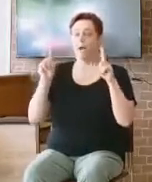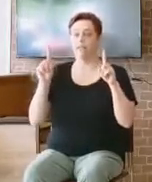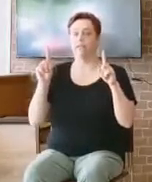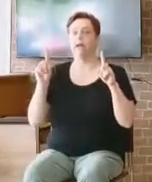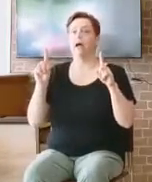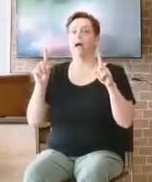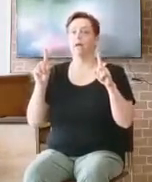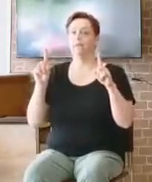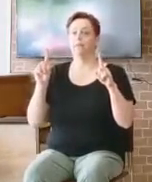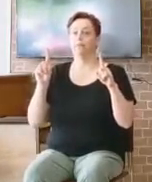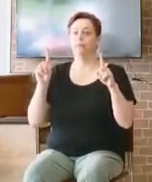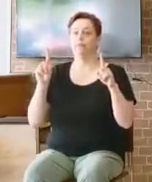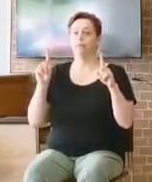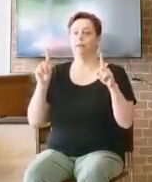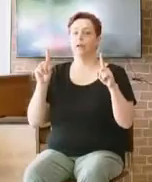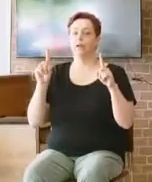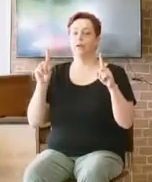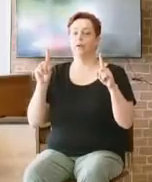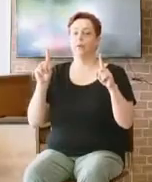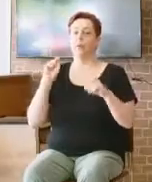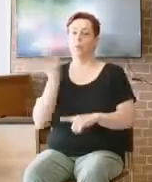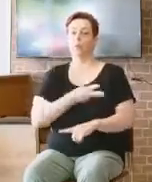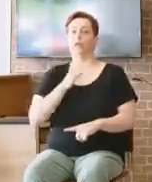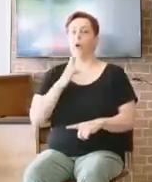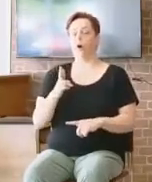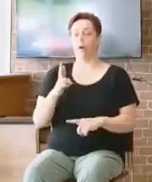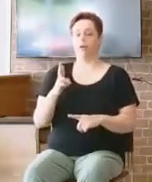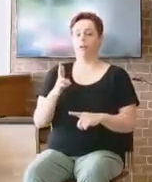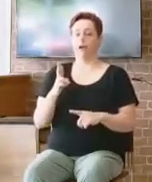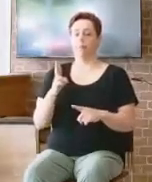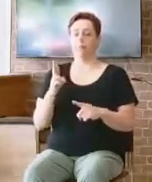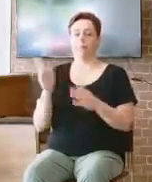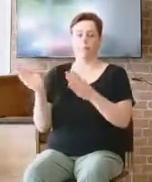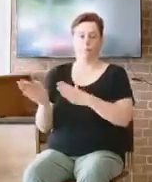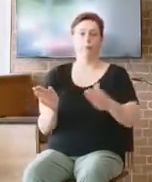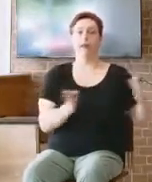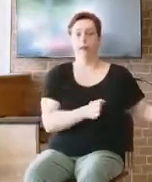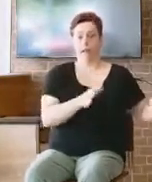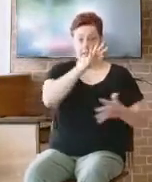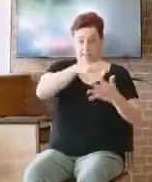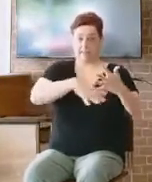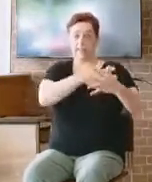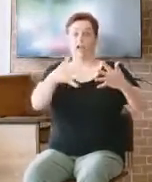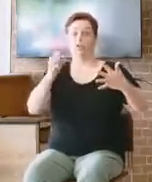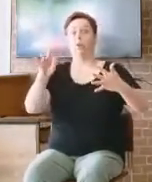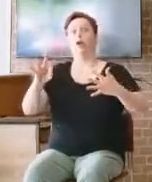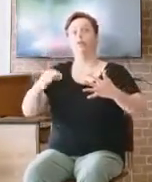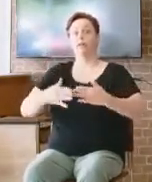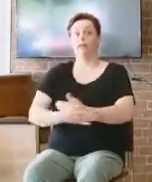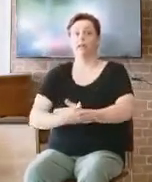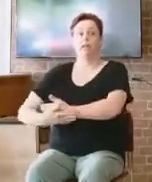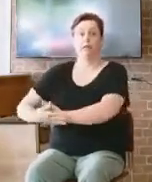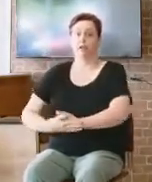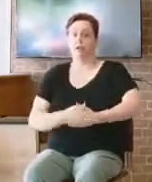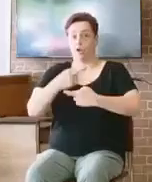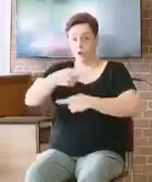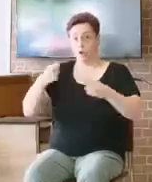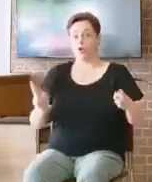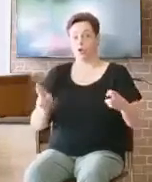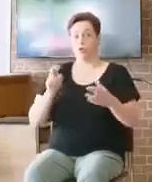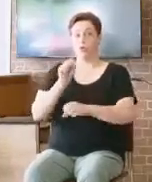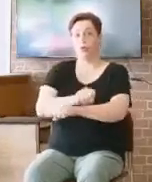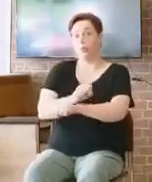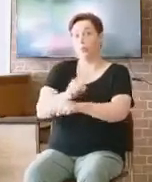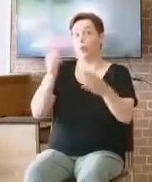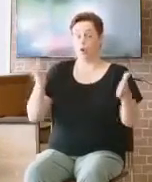Oh, they're already back there. Um, I already talked to our insurance company and I think it's a good thing to give peace of mind and yes, bringing